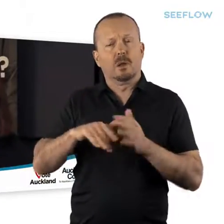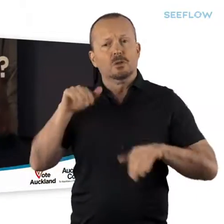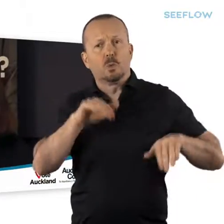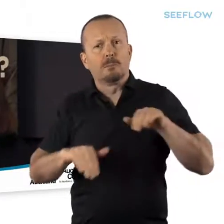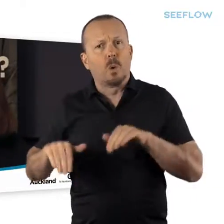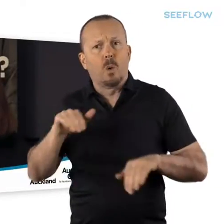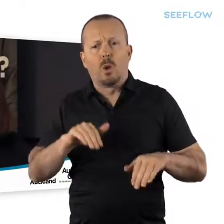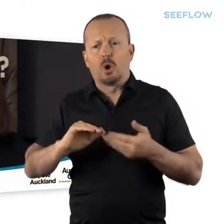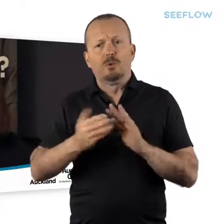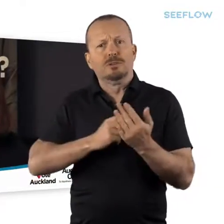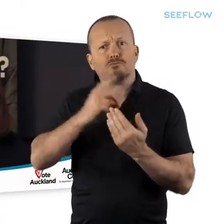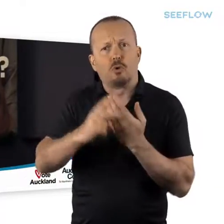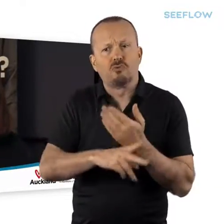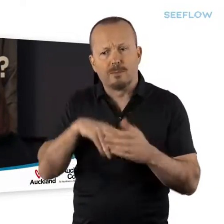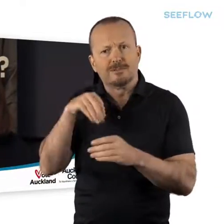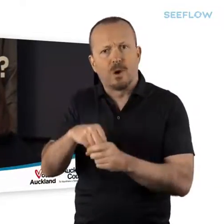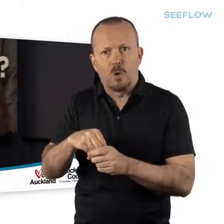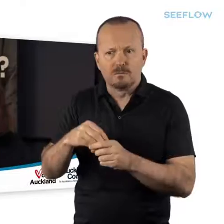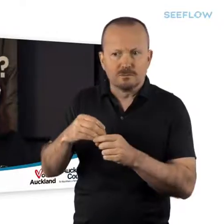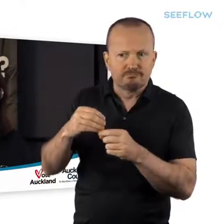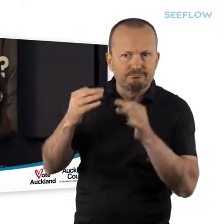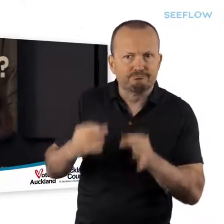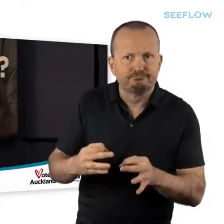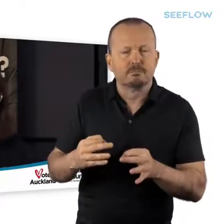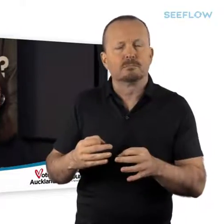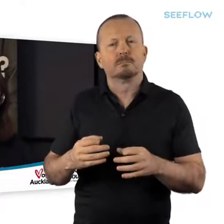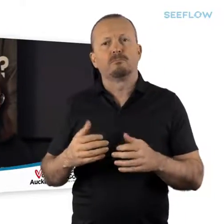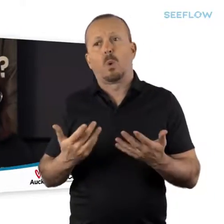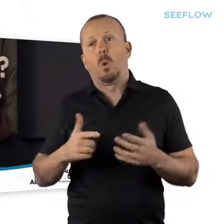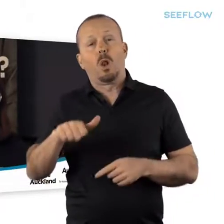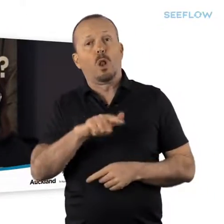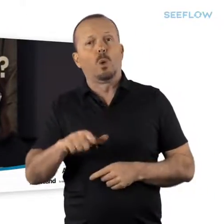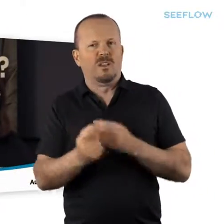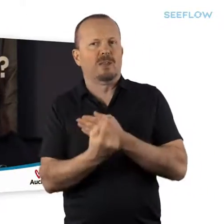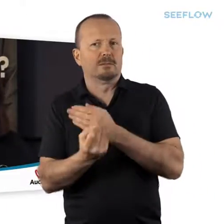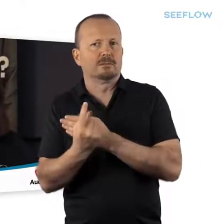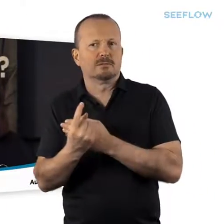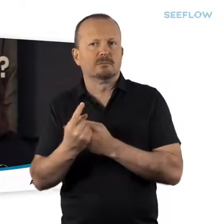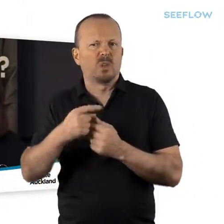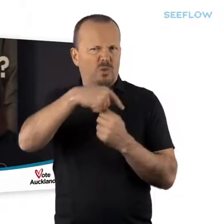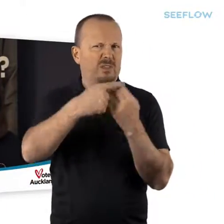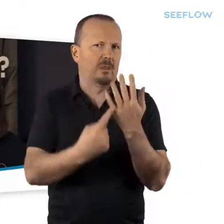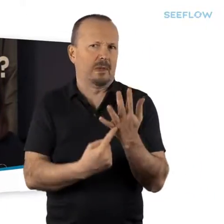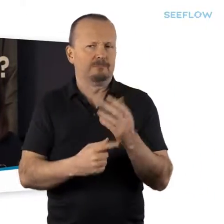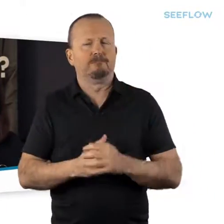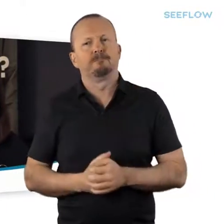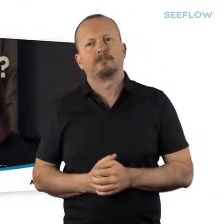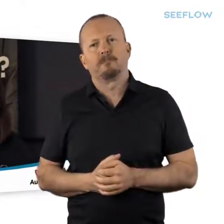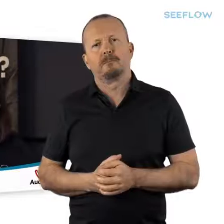centre or at your pools or community programmes, or it could be about local events, etc.